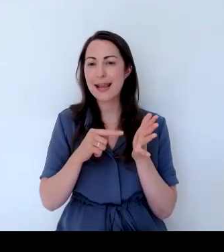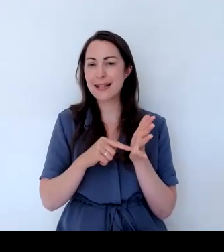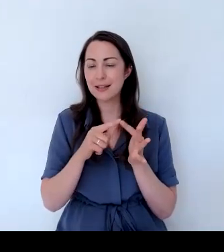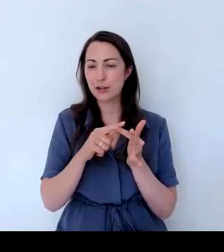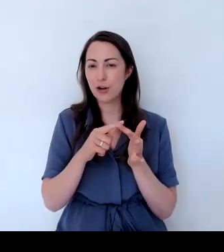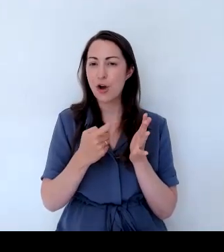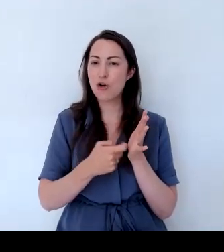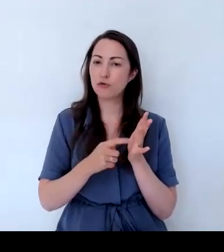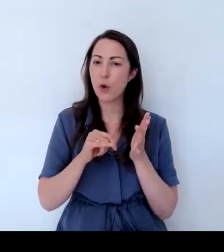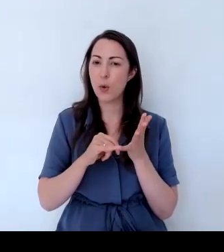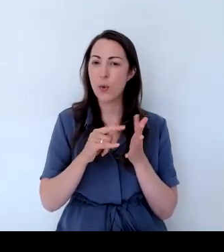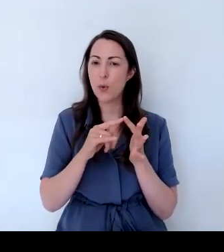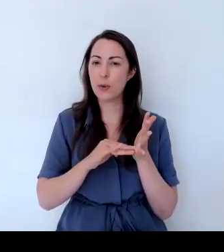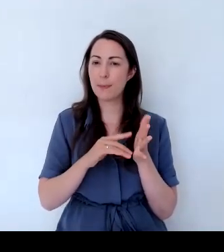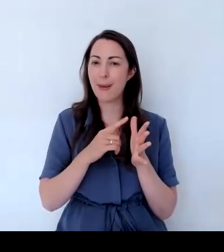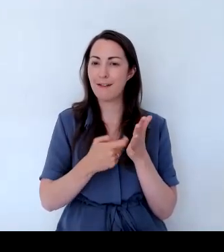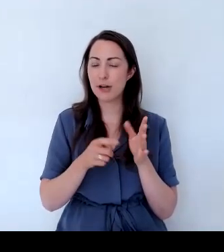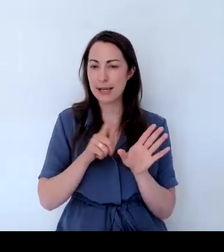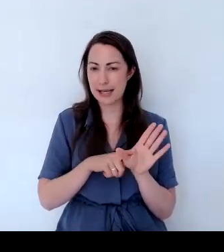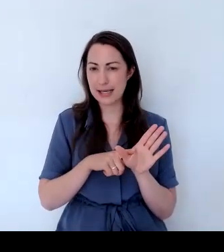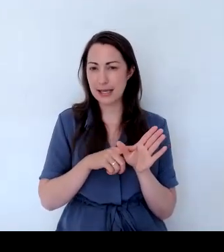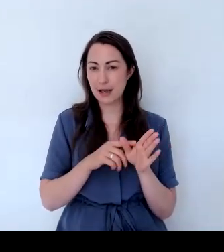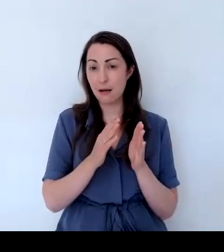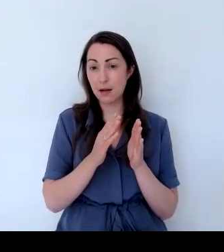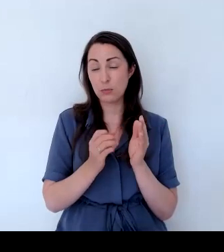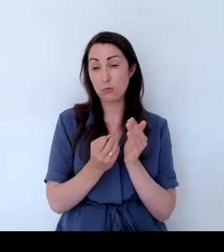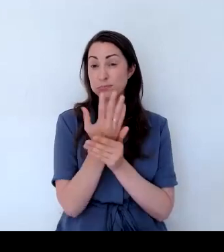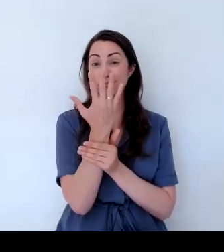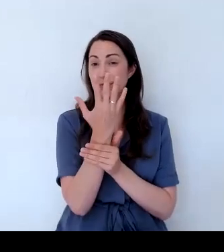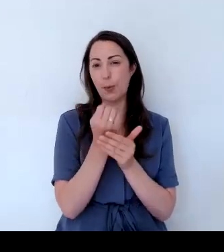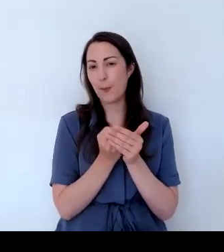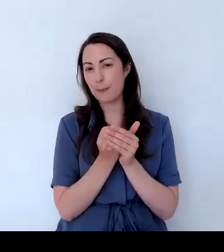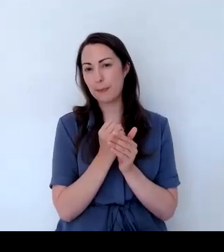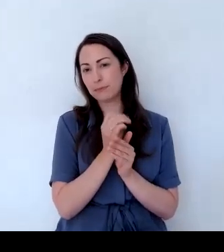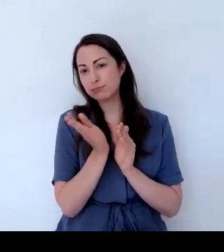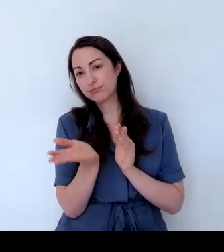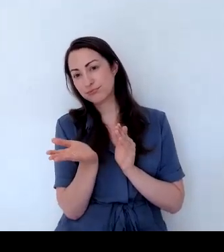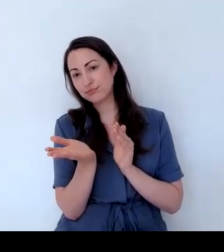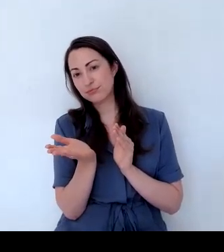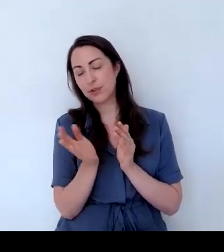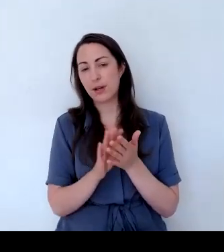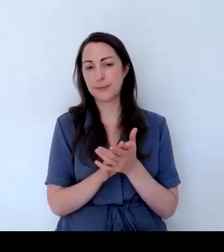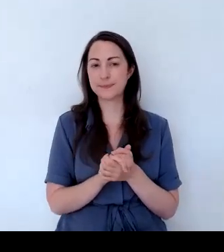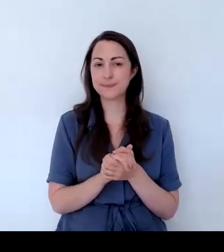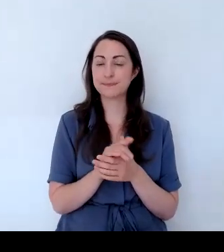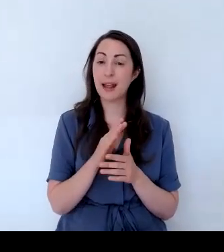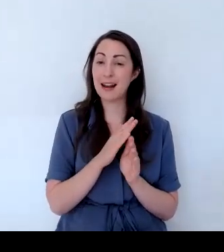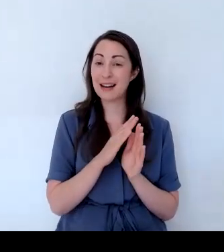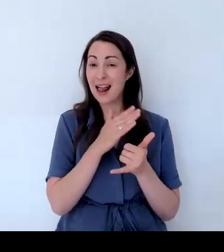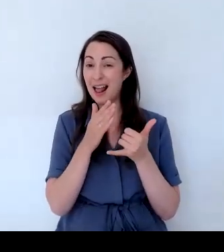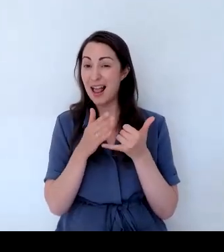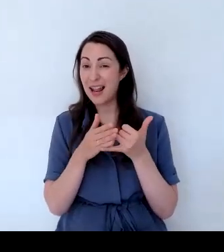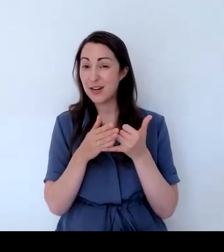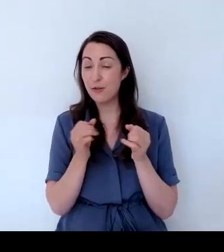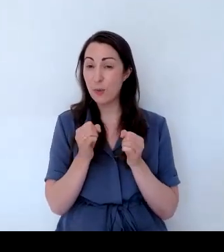and that will produce flowers in the late winter, early spring. And